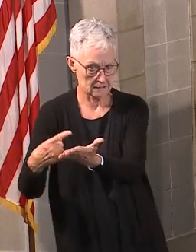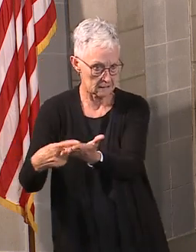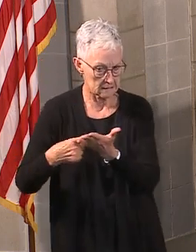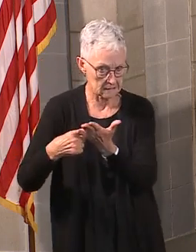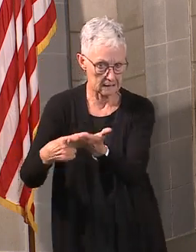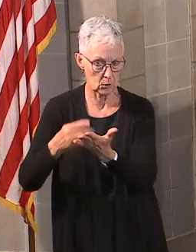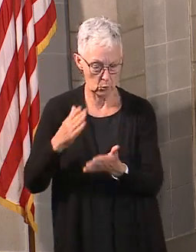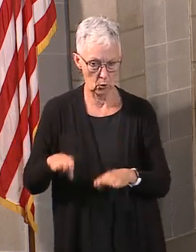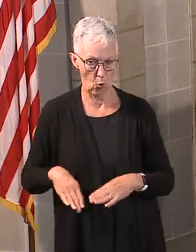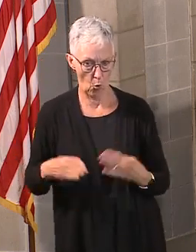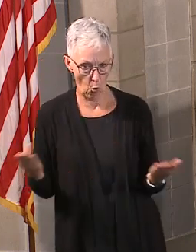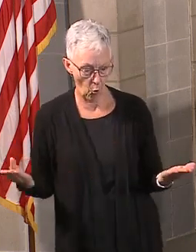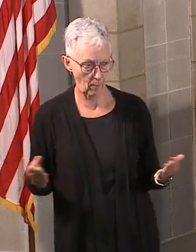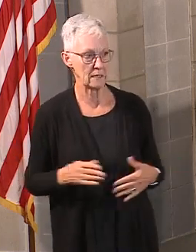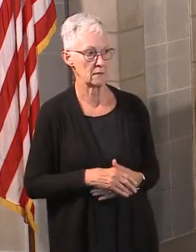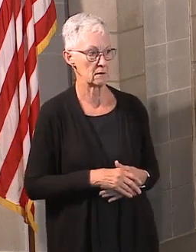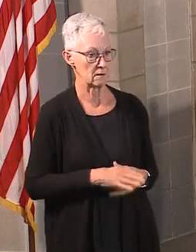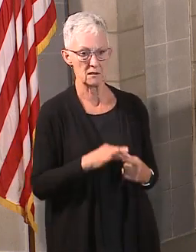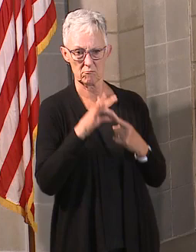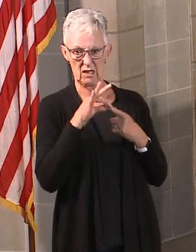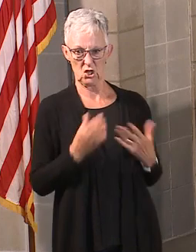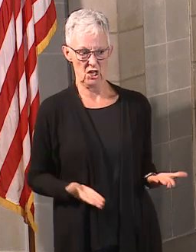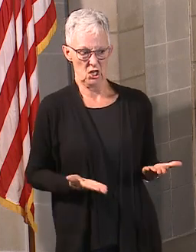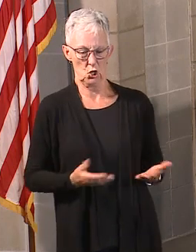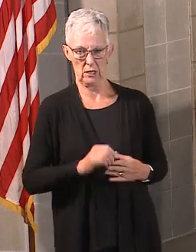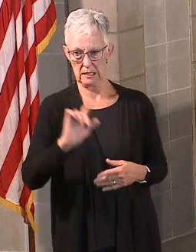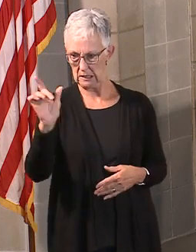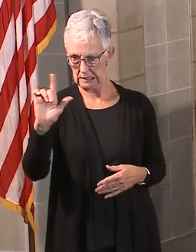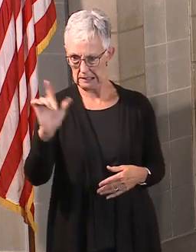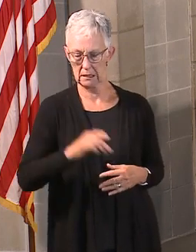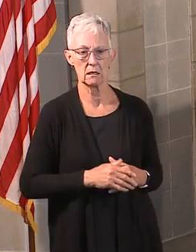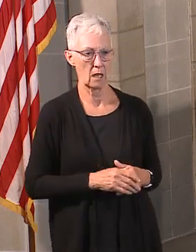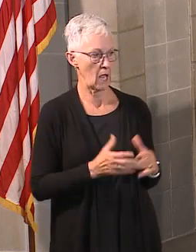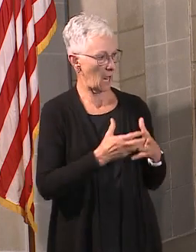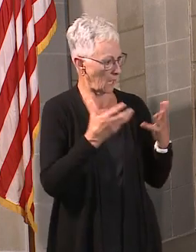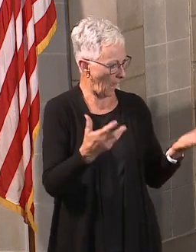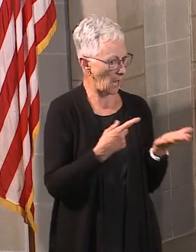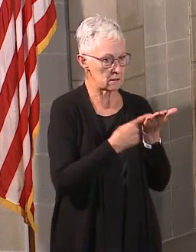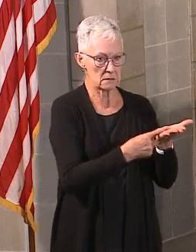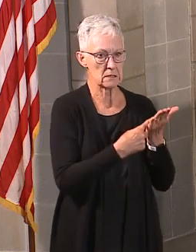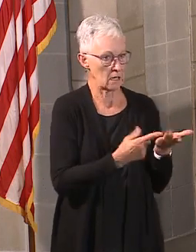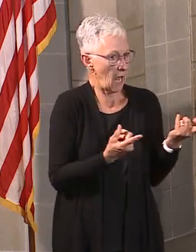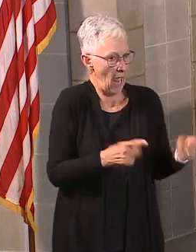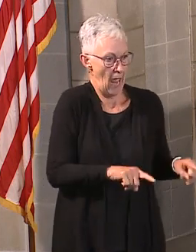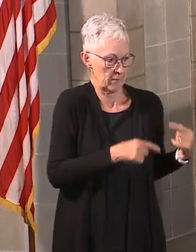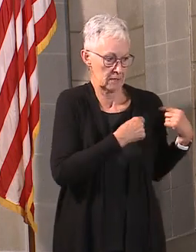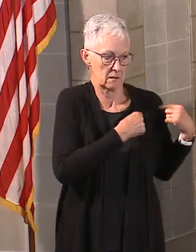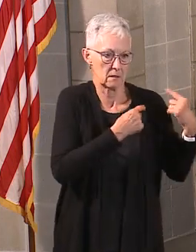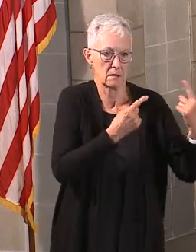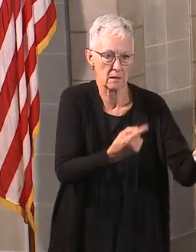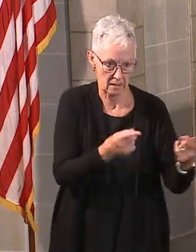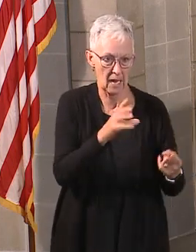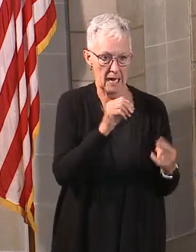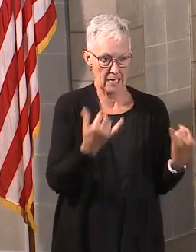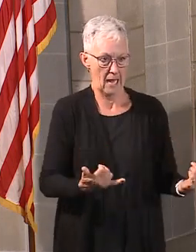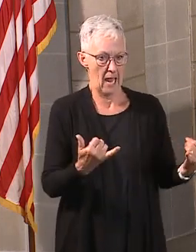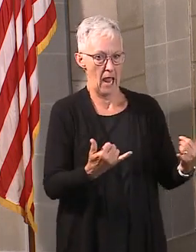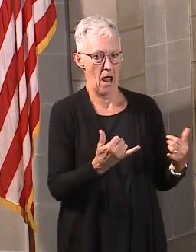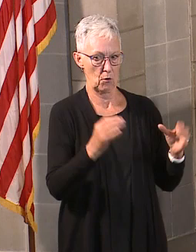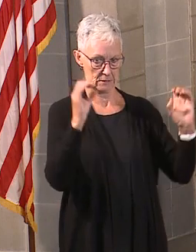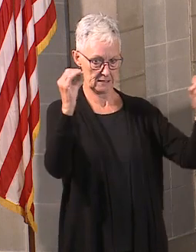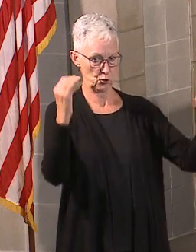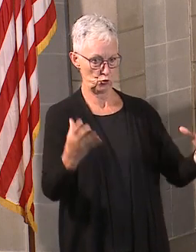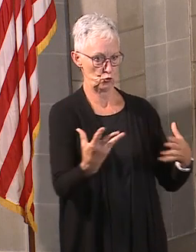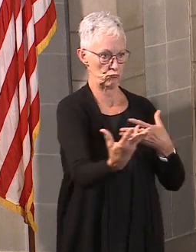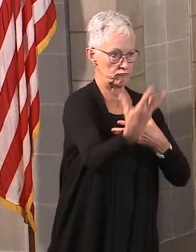and otherwise, there's been a lot of work going on. And now it's really this phase of engaging teachers in those very conversations. What do you need?